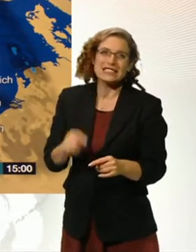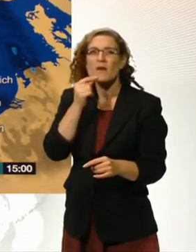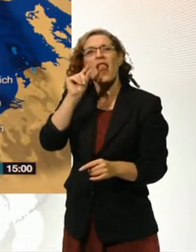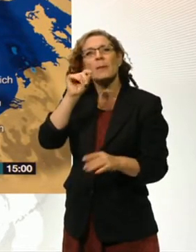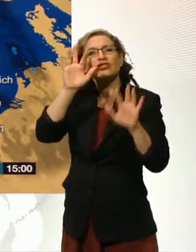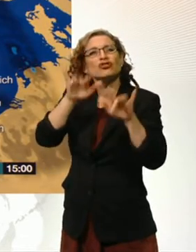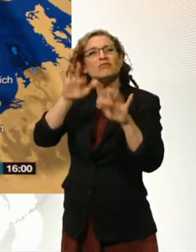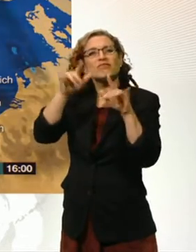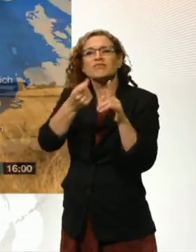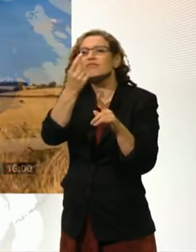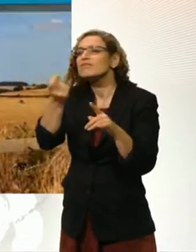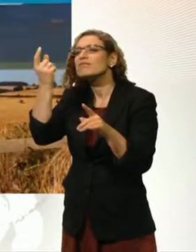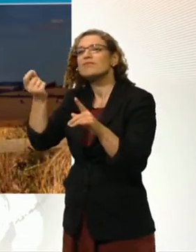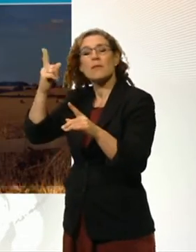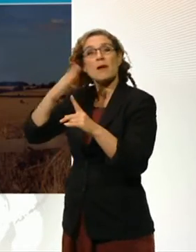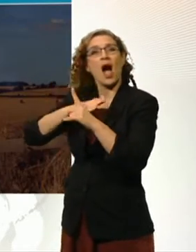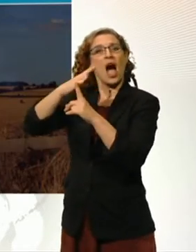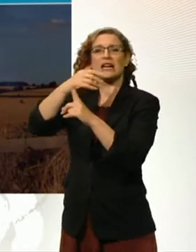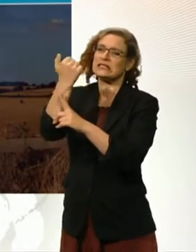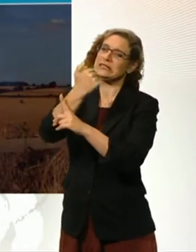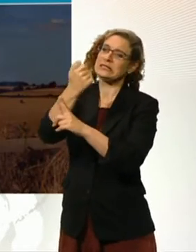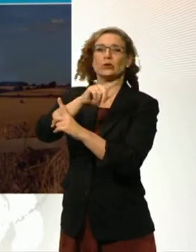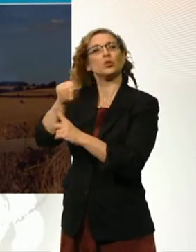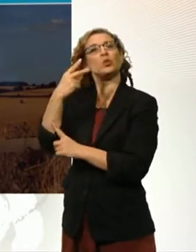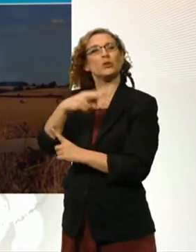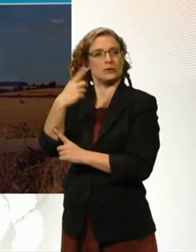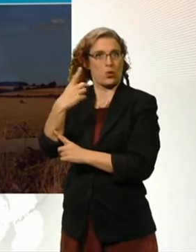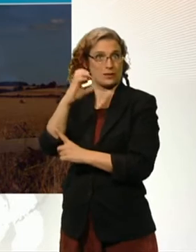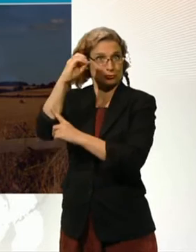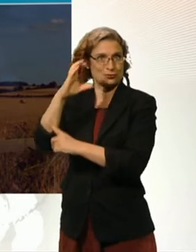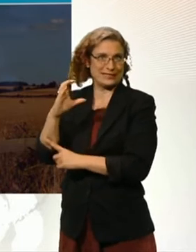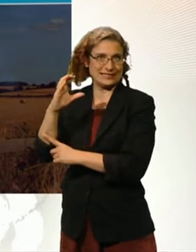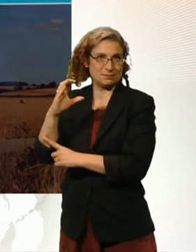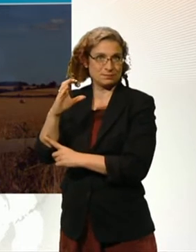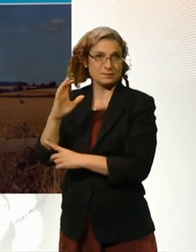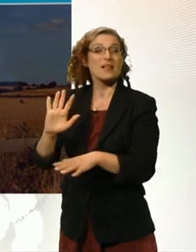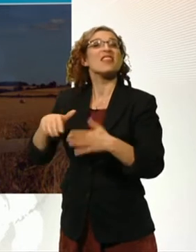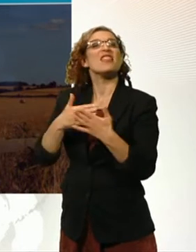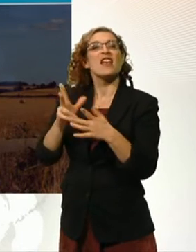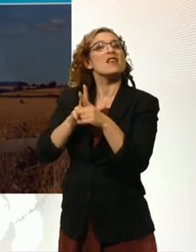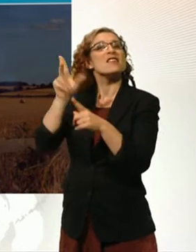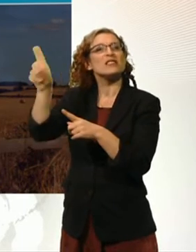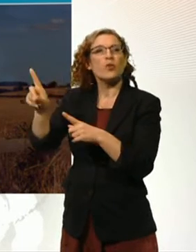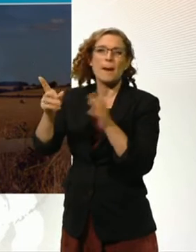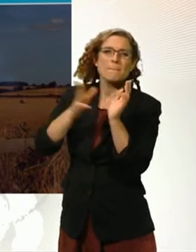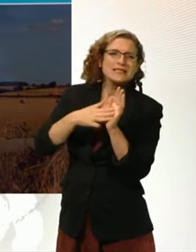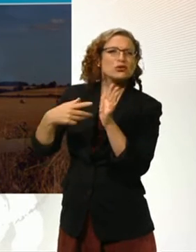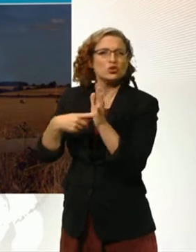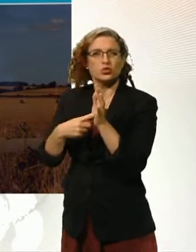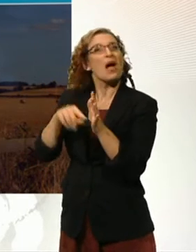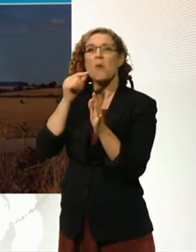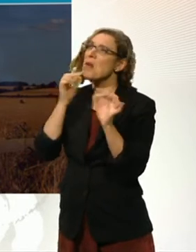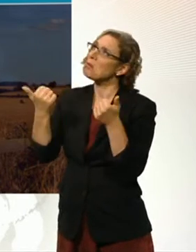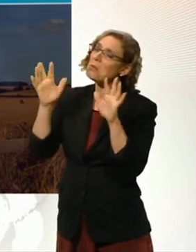isolated and highs generally of 16 to 21 degrees. And this theme continues into the early half of next week. Largely dry,